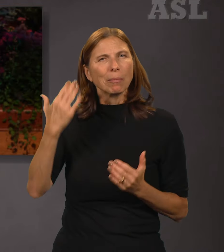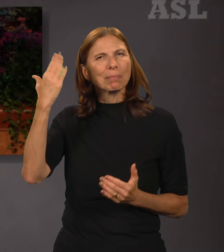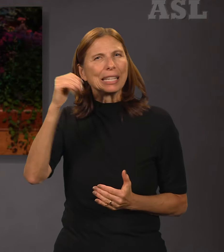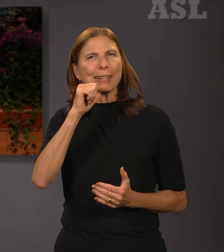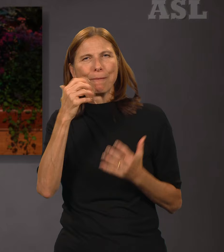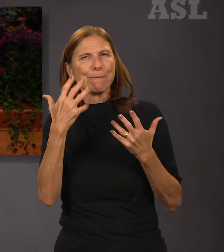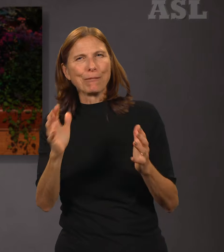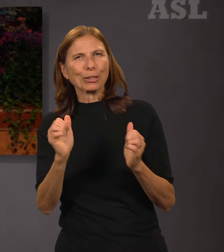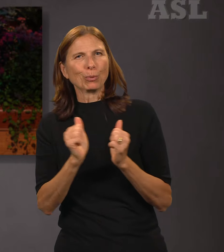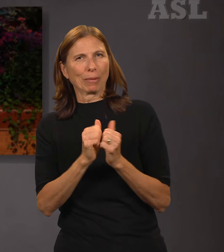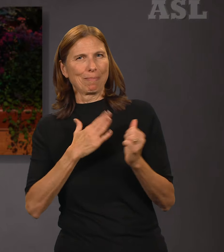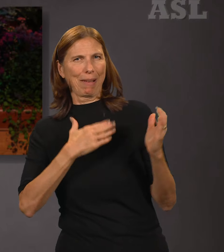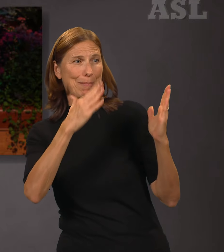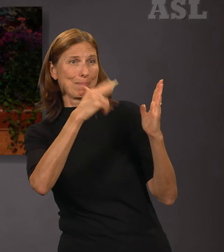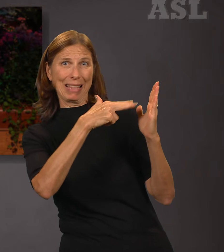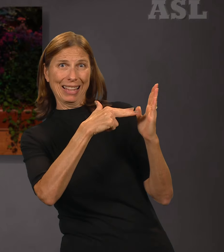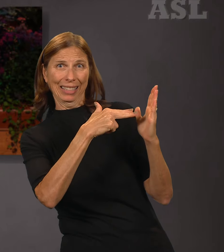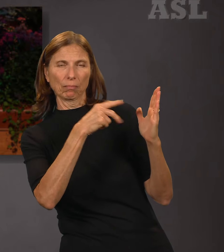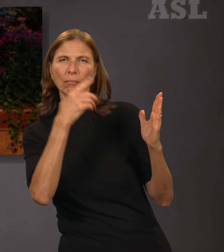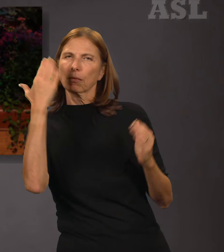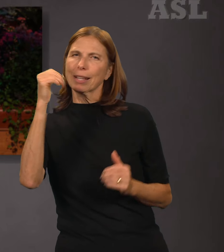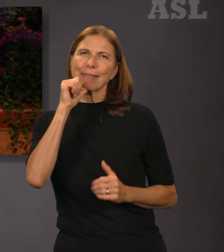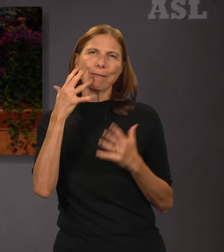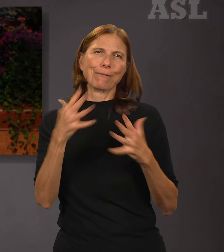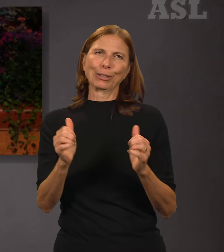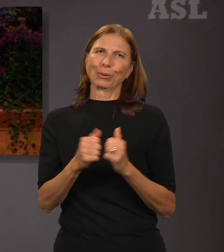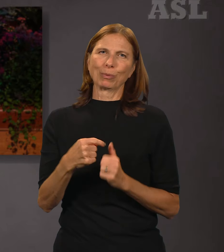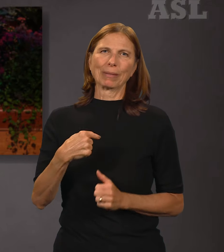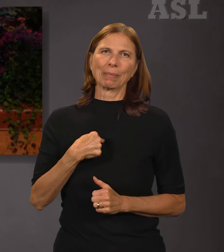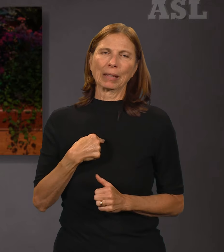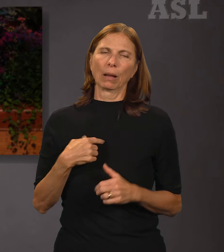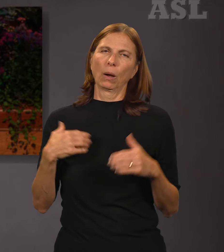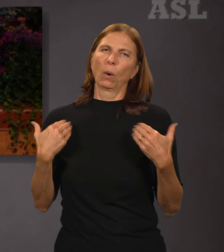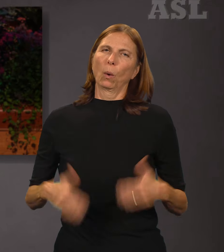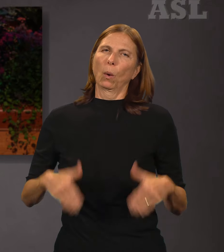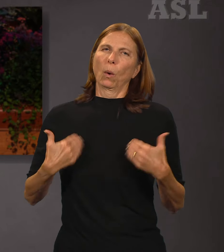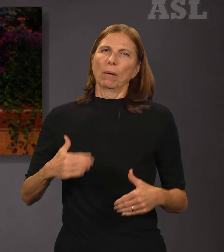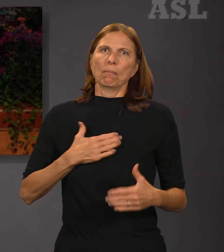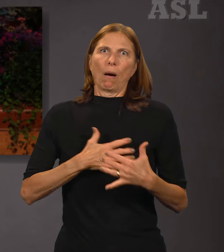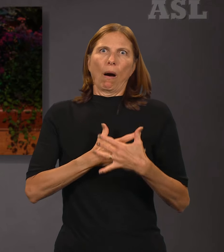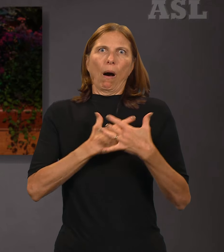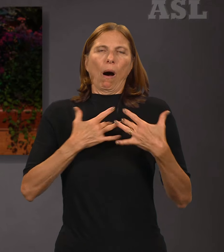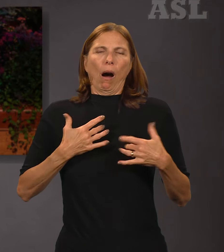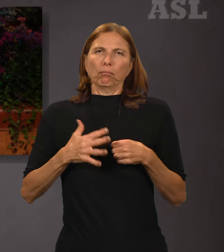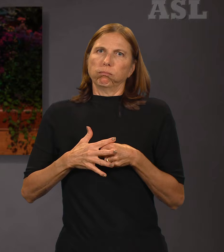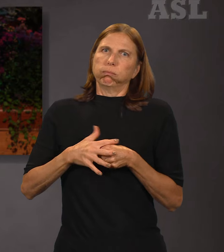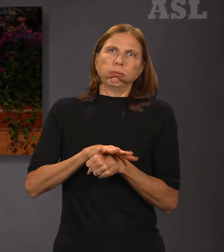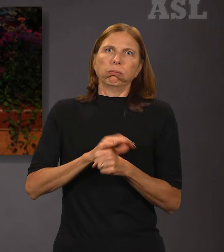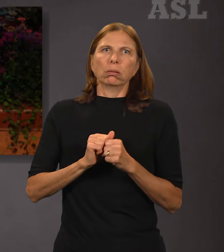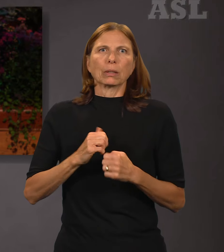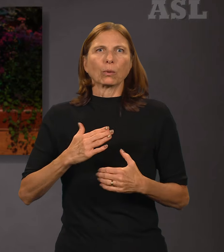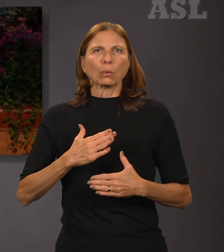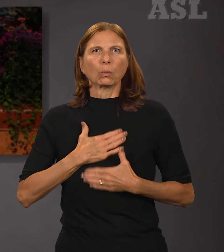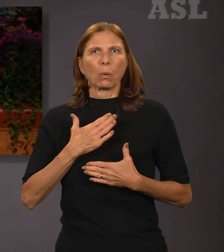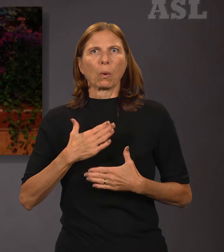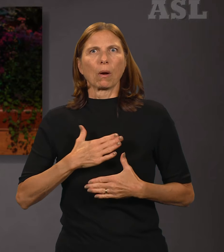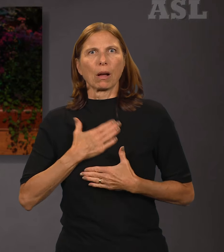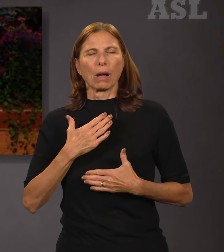done with the painting, and He was not done with me. What joy and relief filled my heart! I